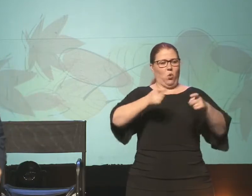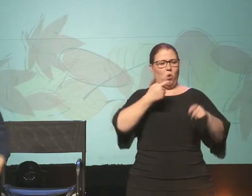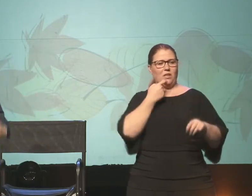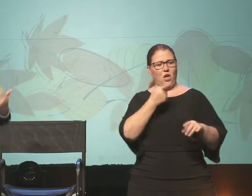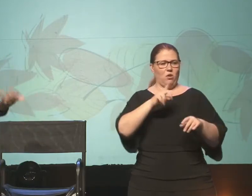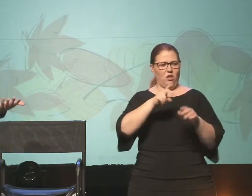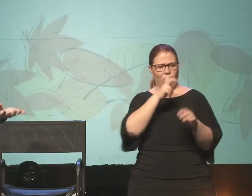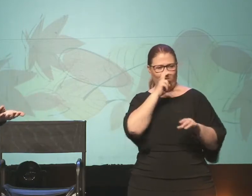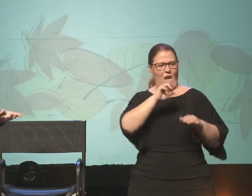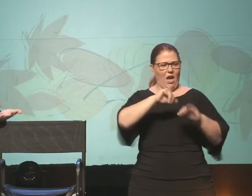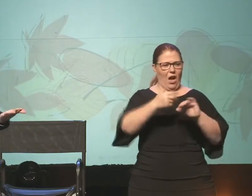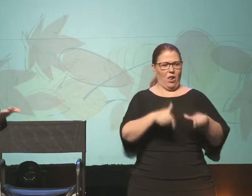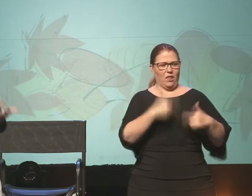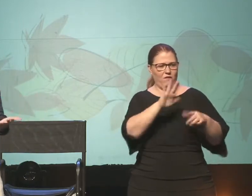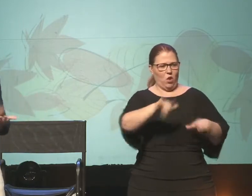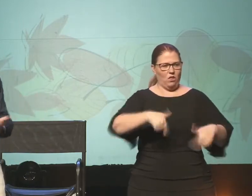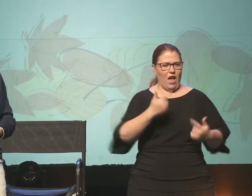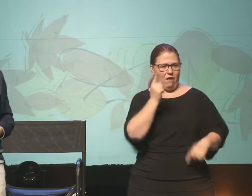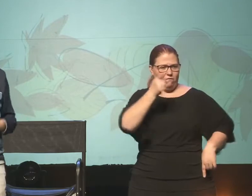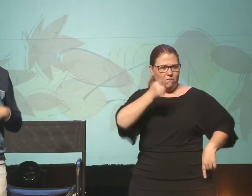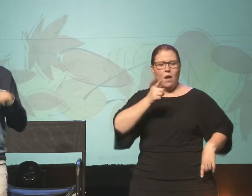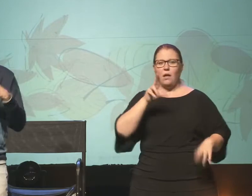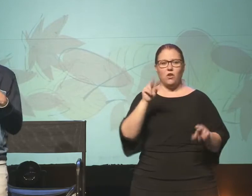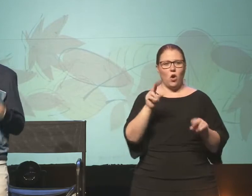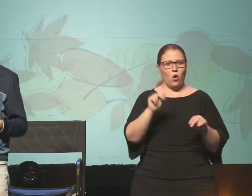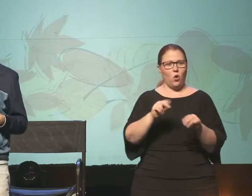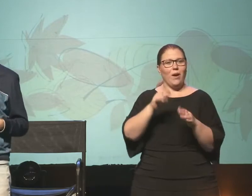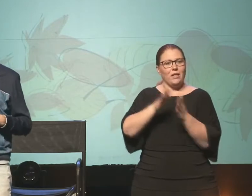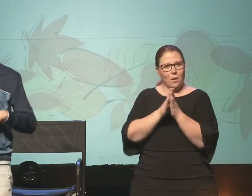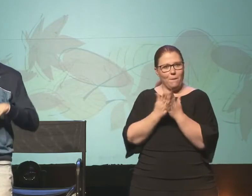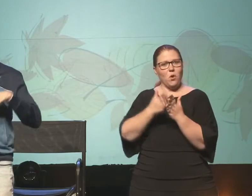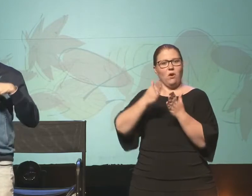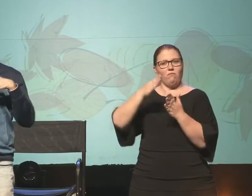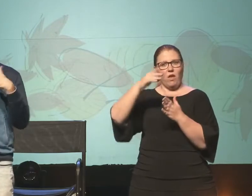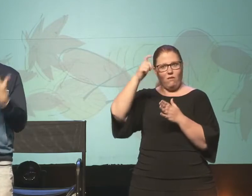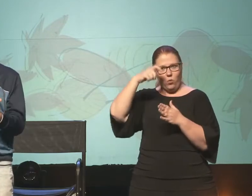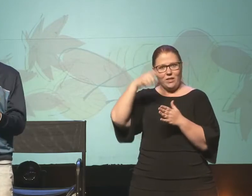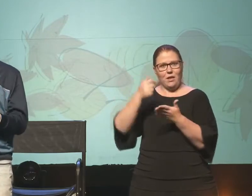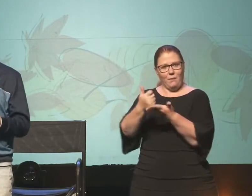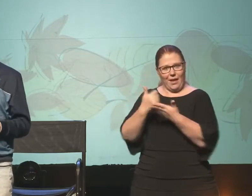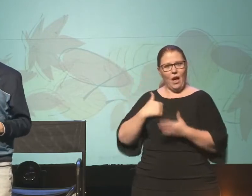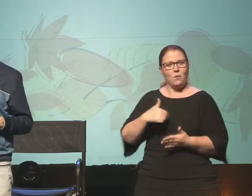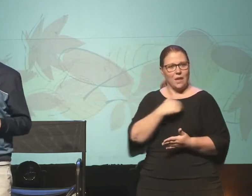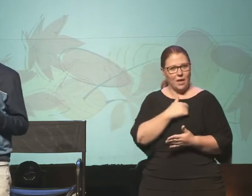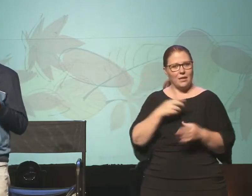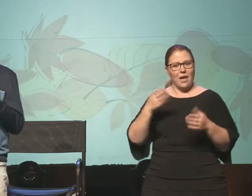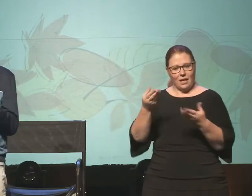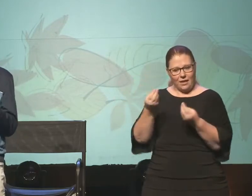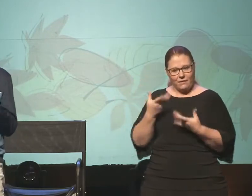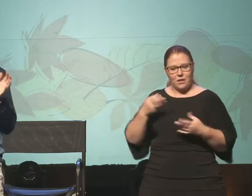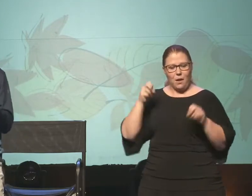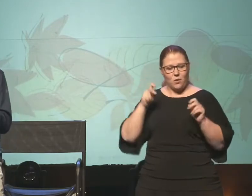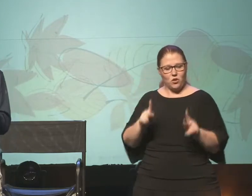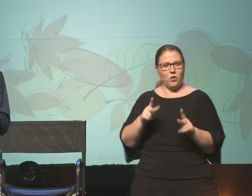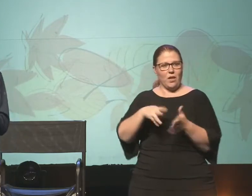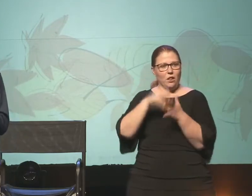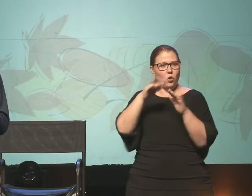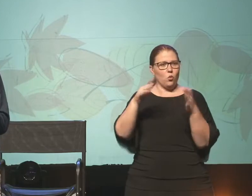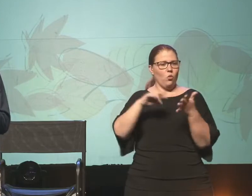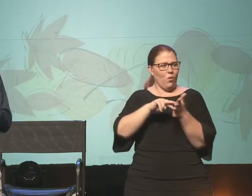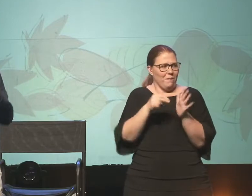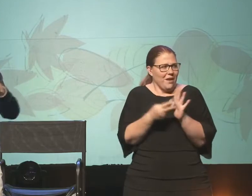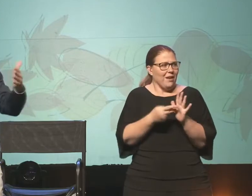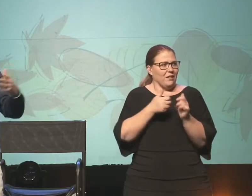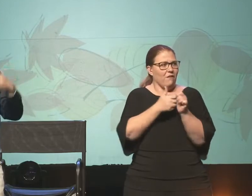your life. We look at scripture around here as a book of wisdom that's meant to help us and give us an opportunity to learn what it means to follow Jesus